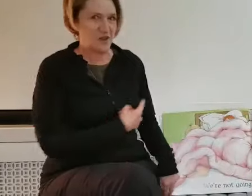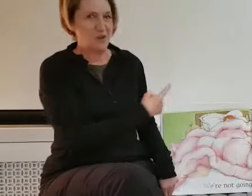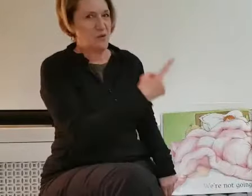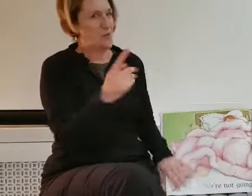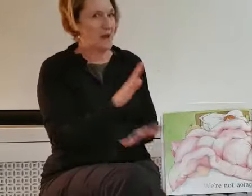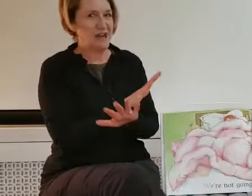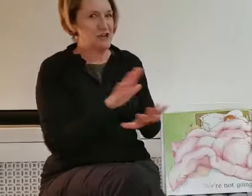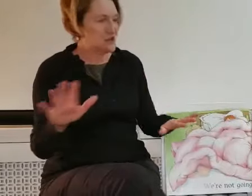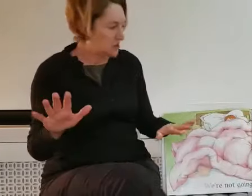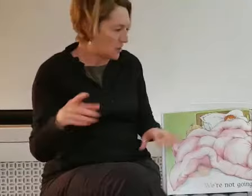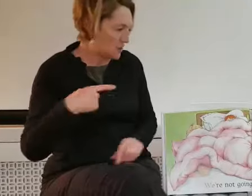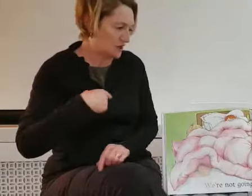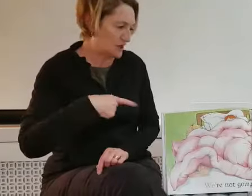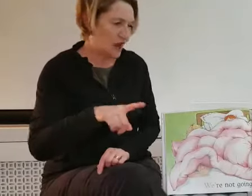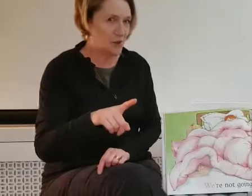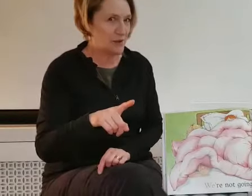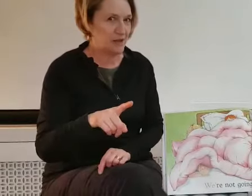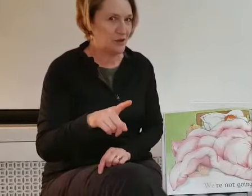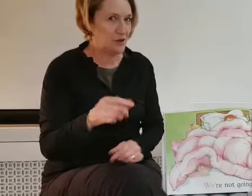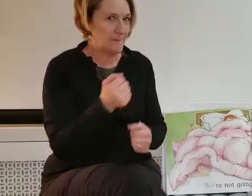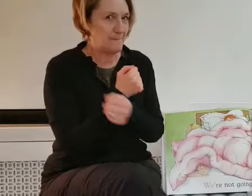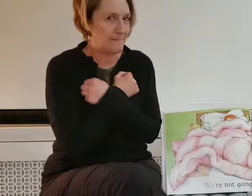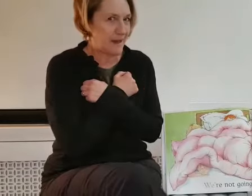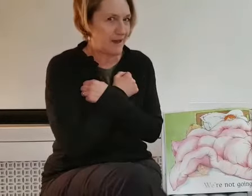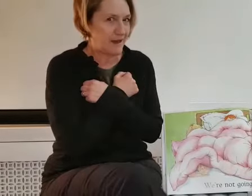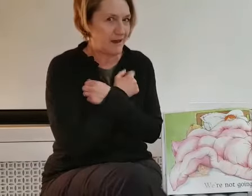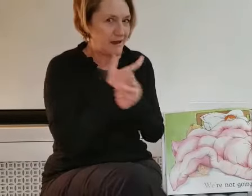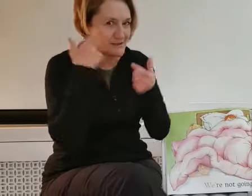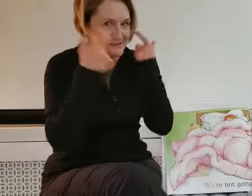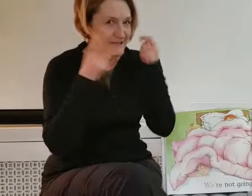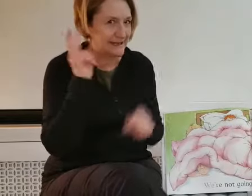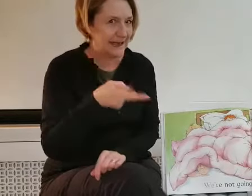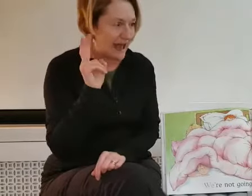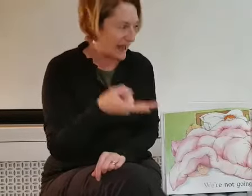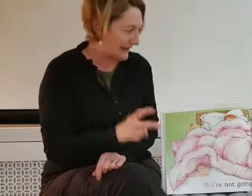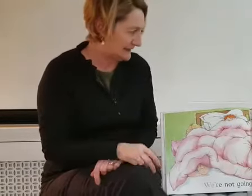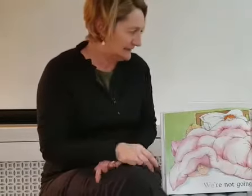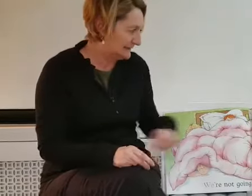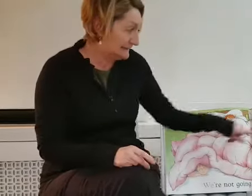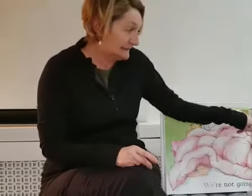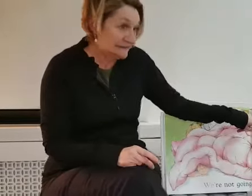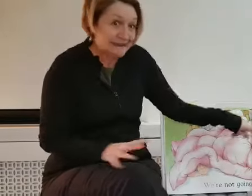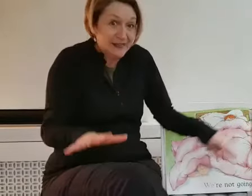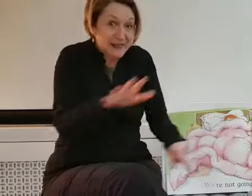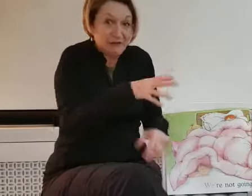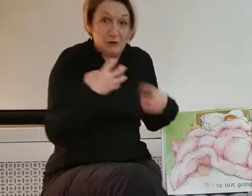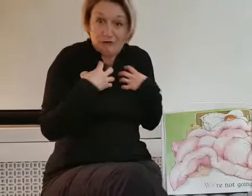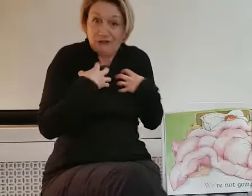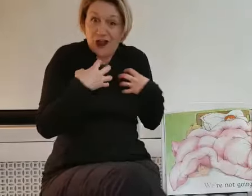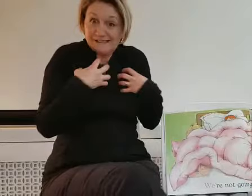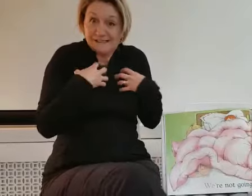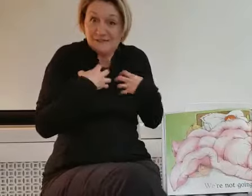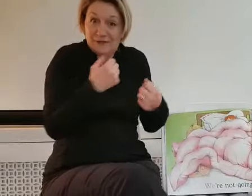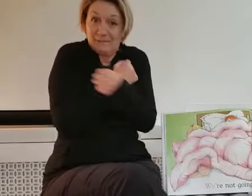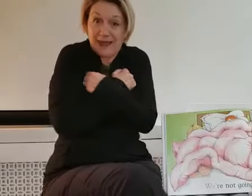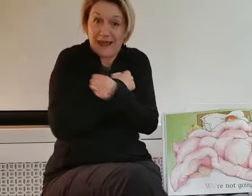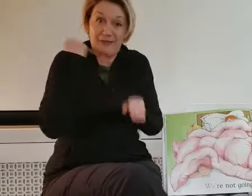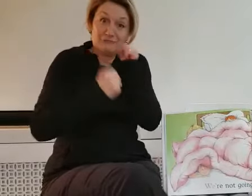We're not going on a bear hunt again. They're all frightened of the bear. They